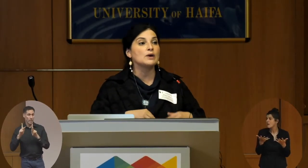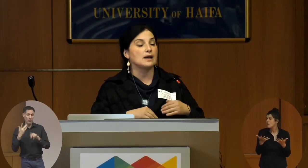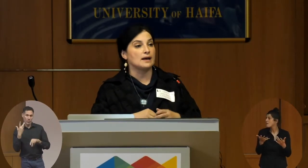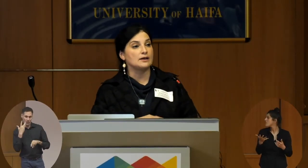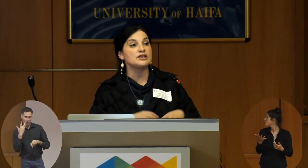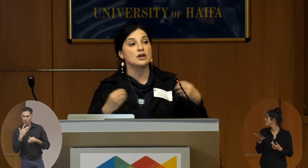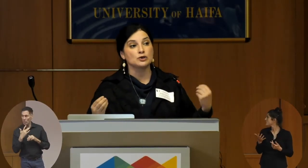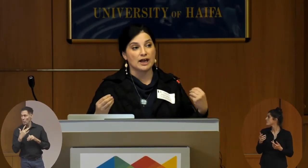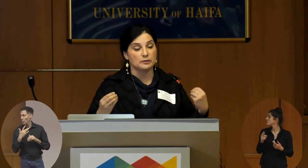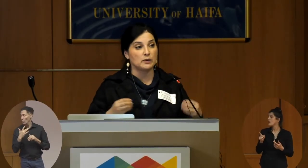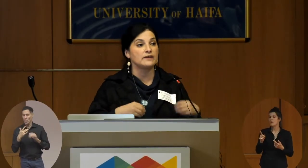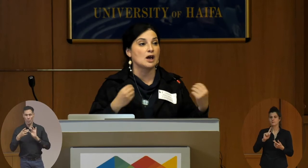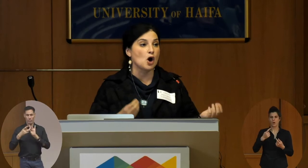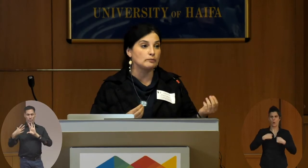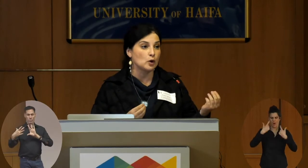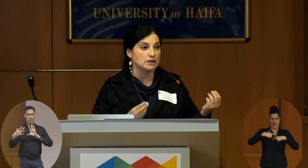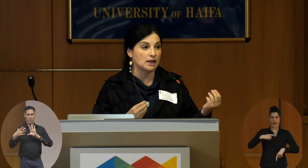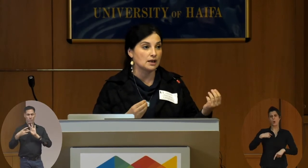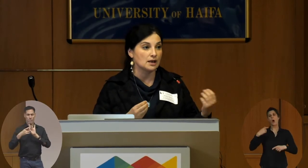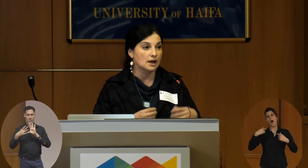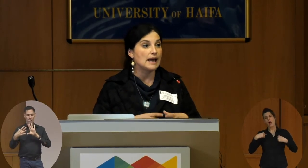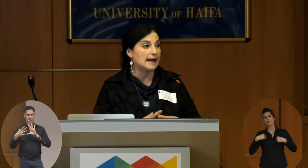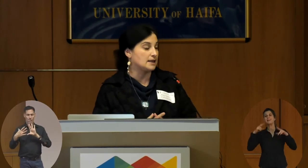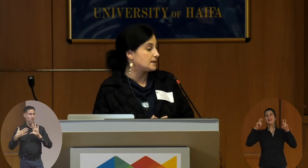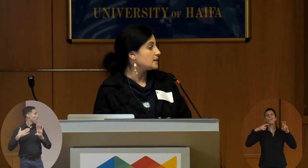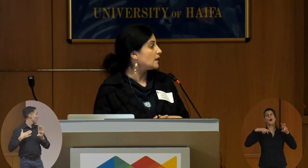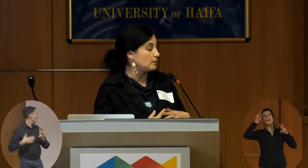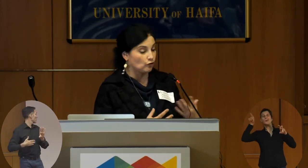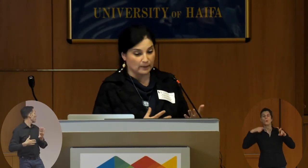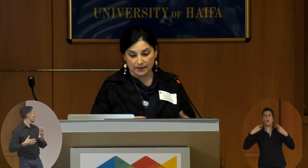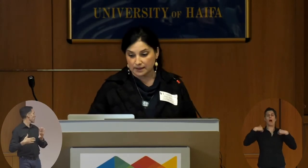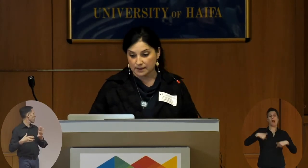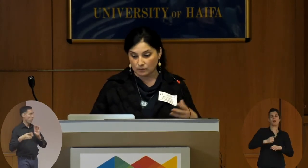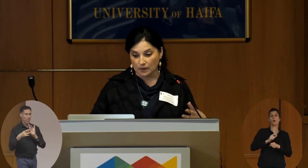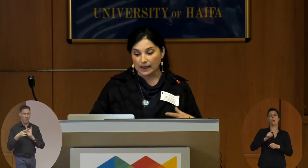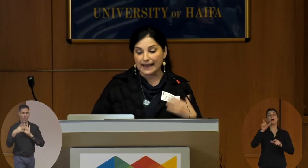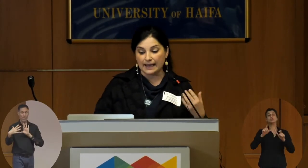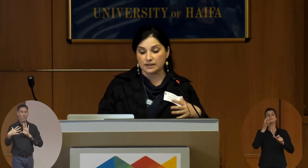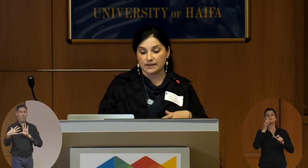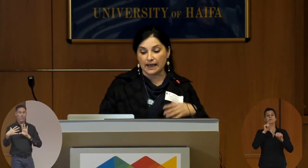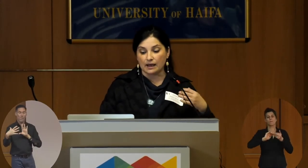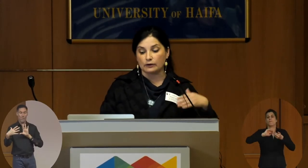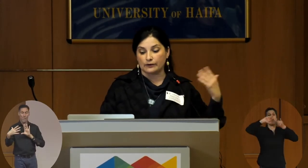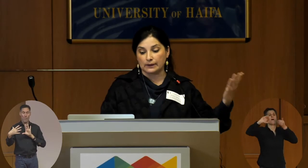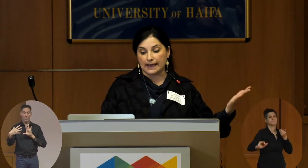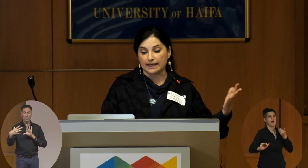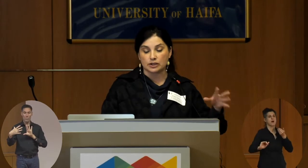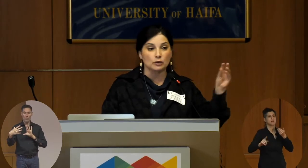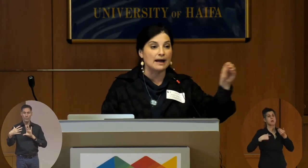dissociate between their own body and the movement and they relate to